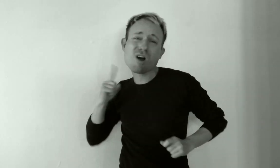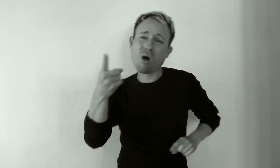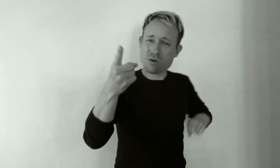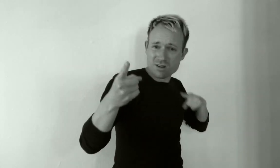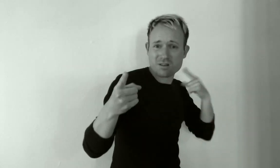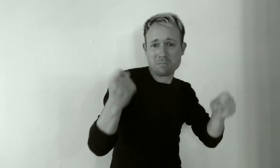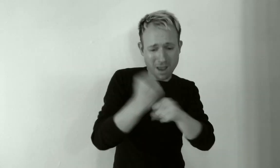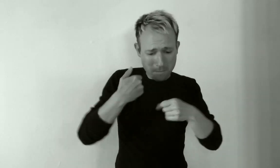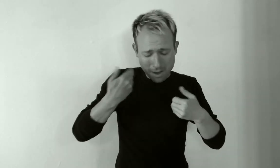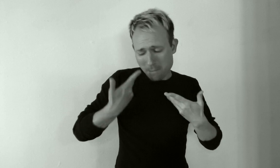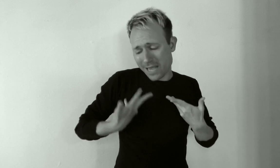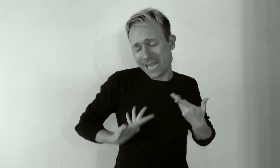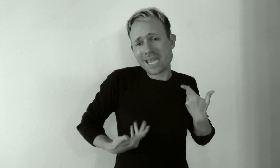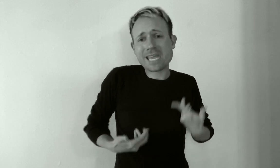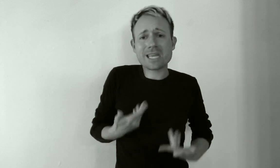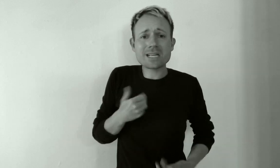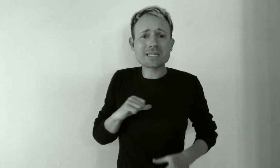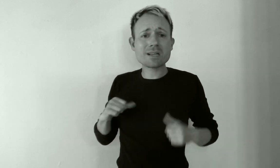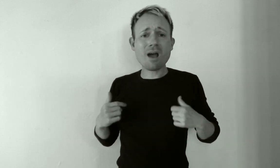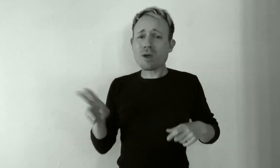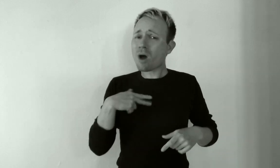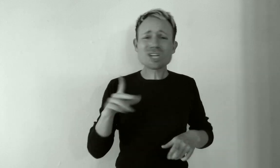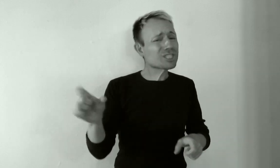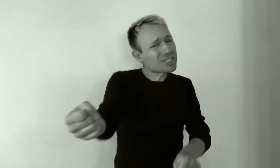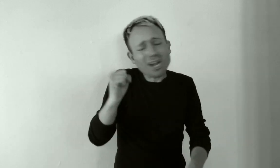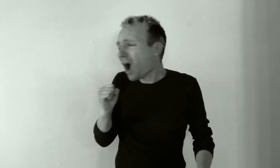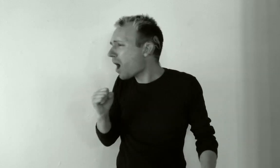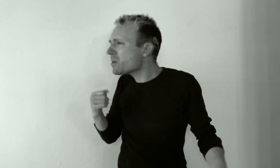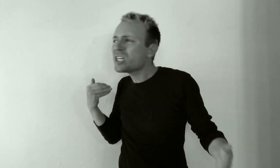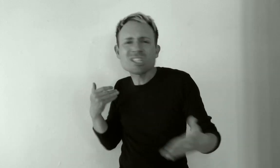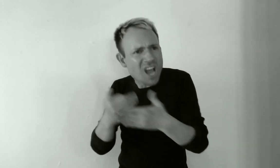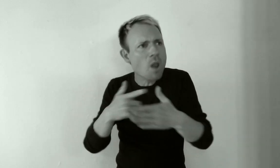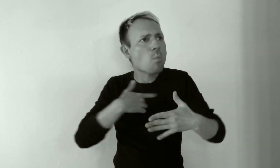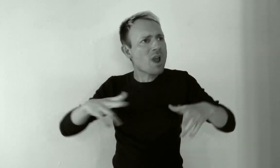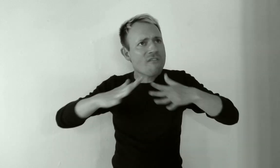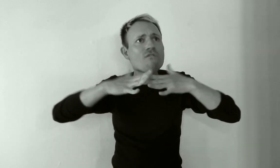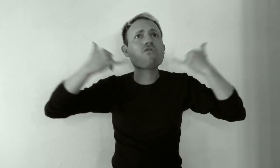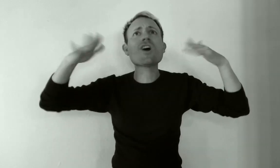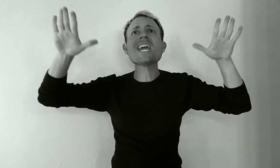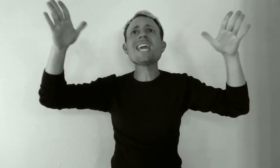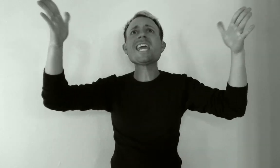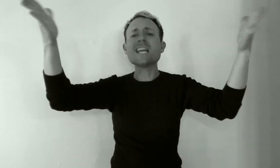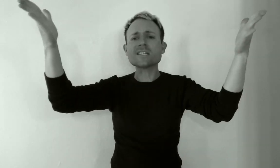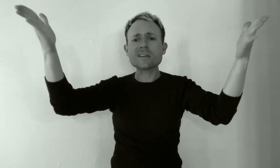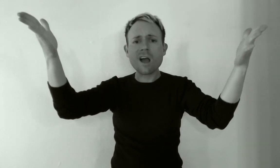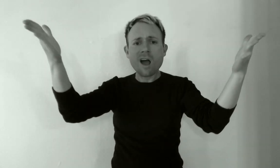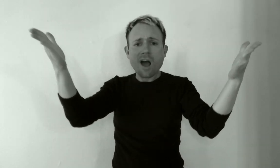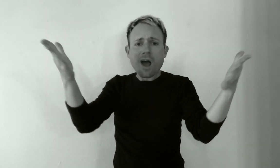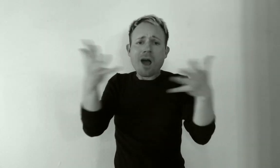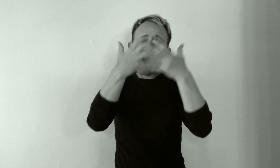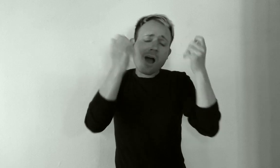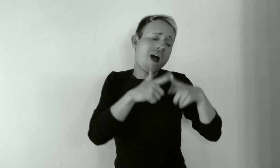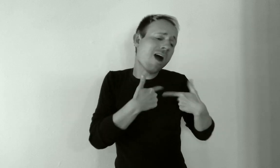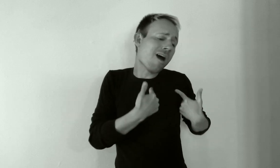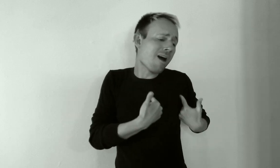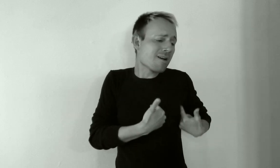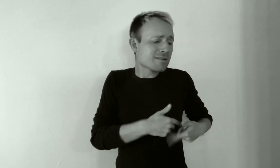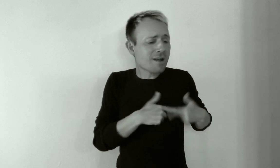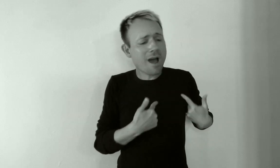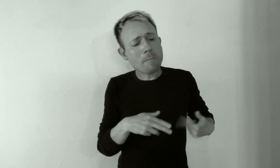can make me bleed But I won't stop until we're free The wild hearts can't